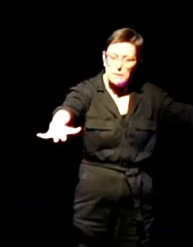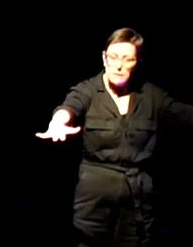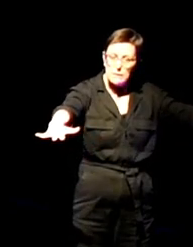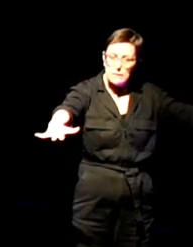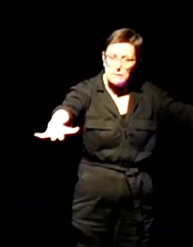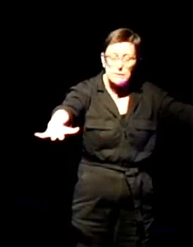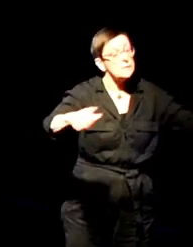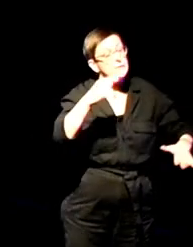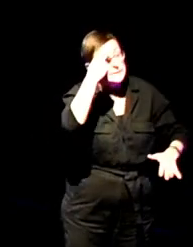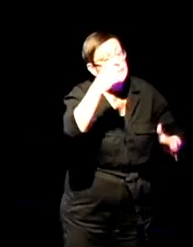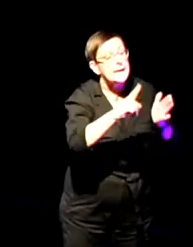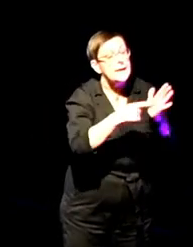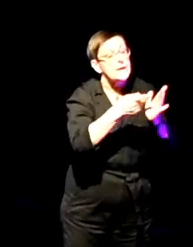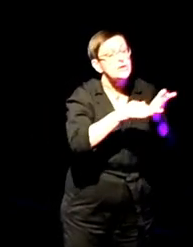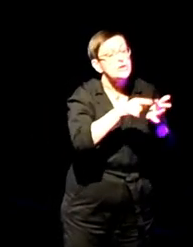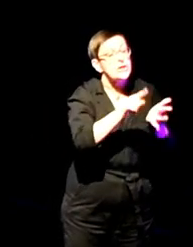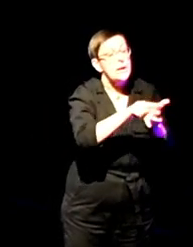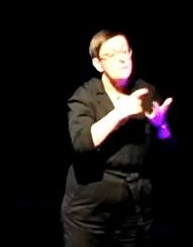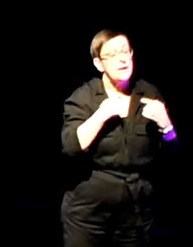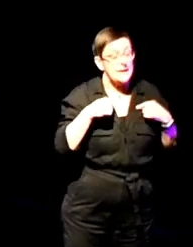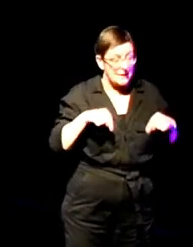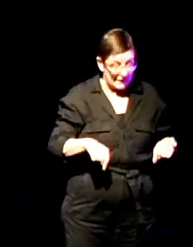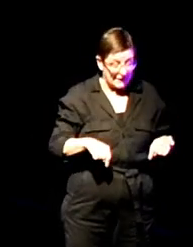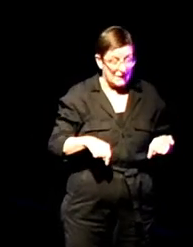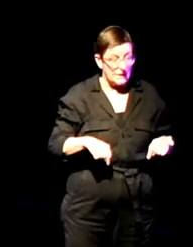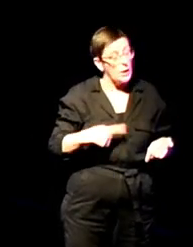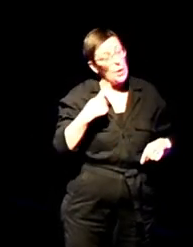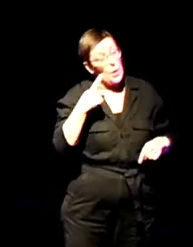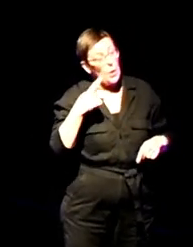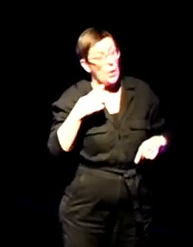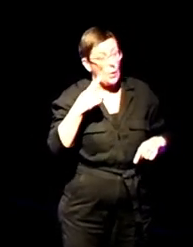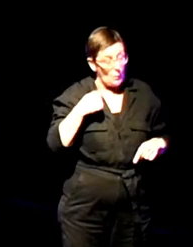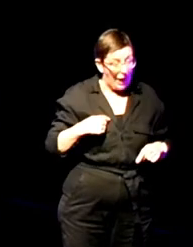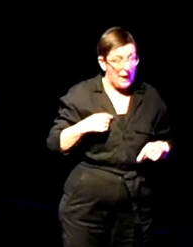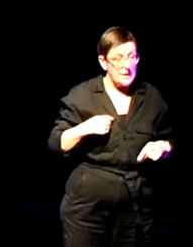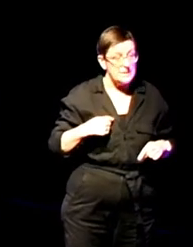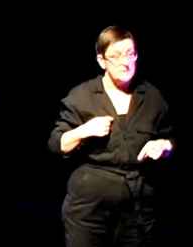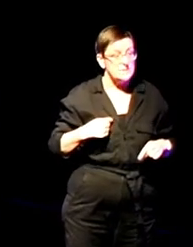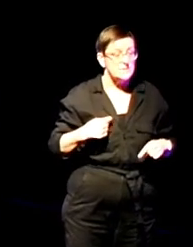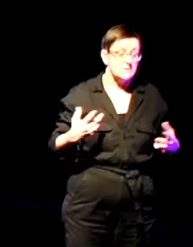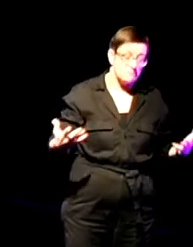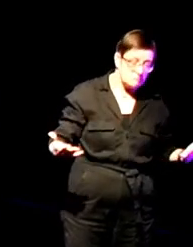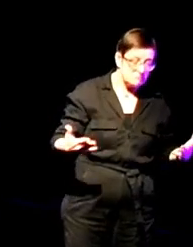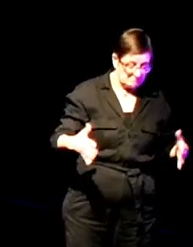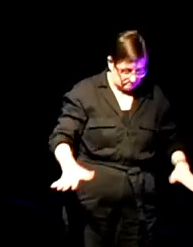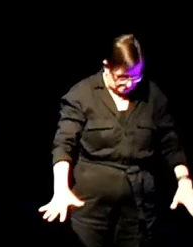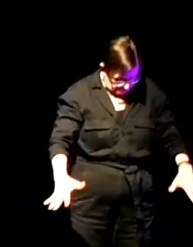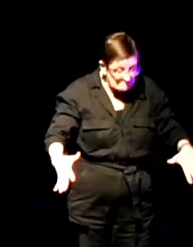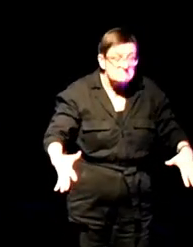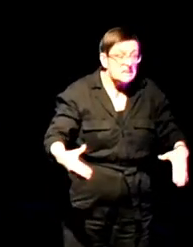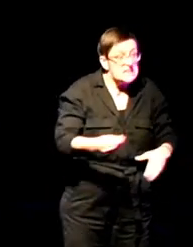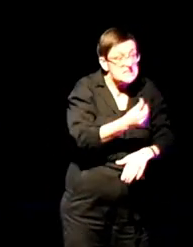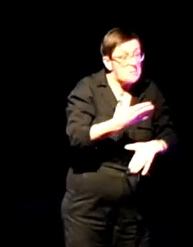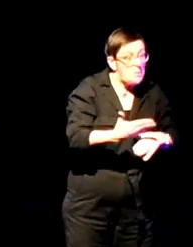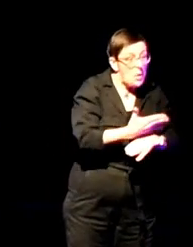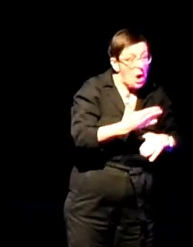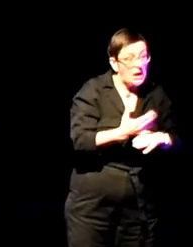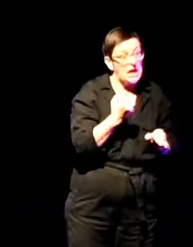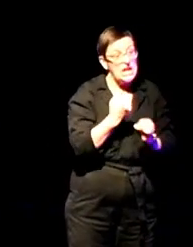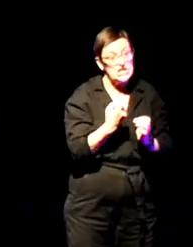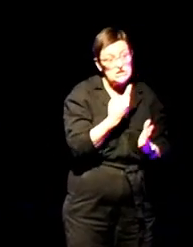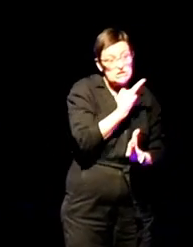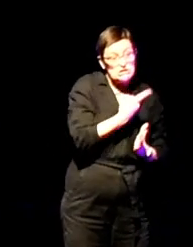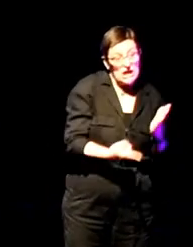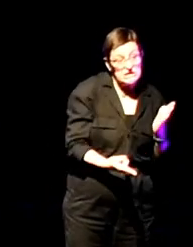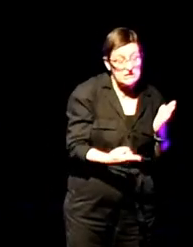I'm Jamie. I'm here. White, forelimbs, sun work. Gender, to be,